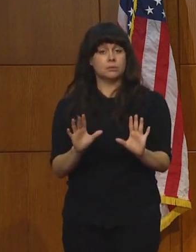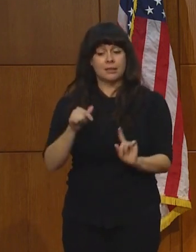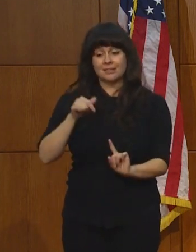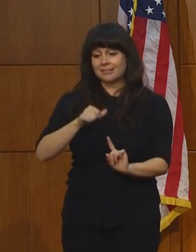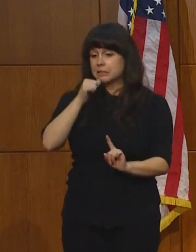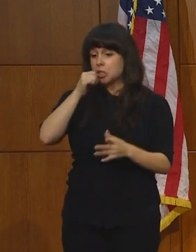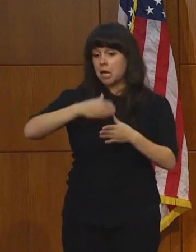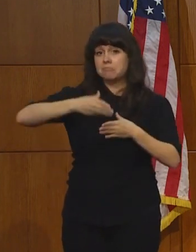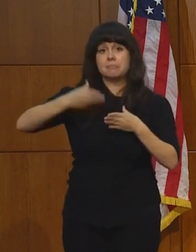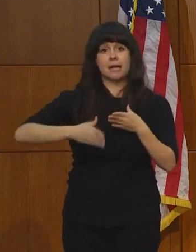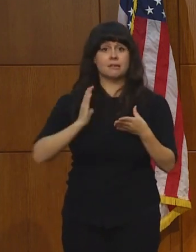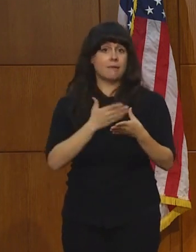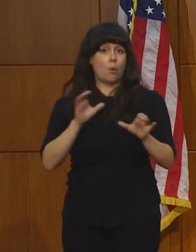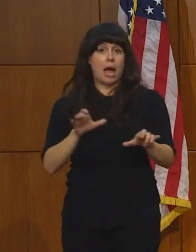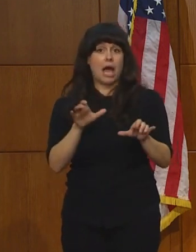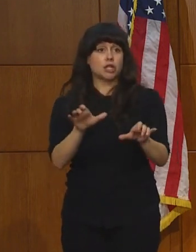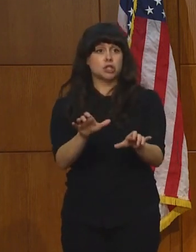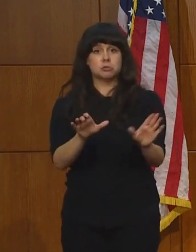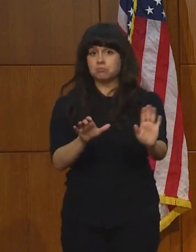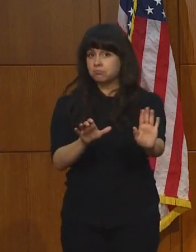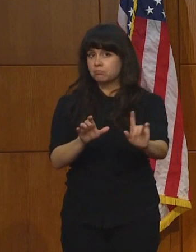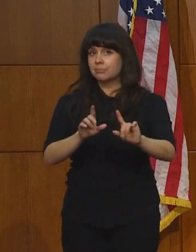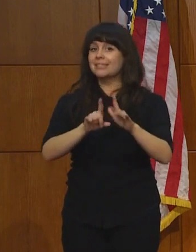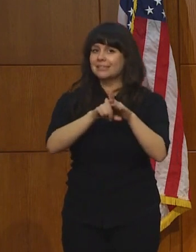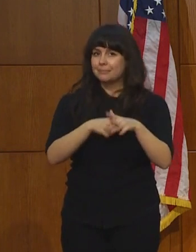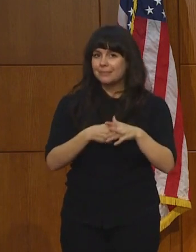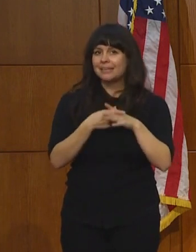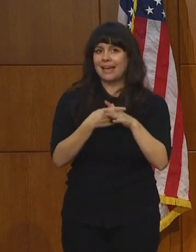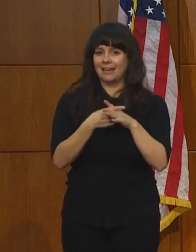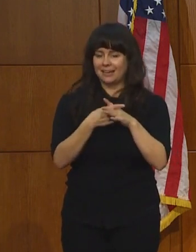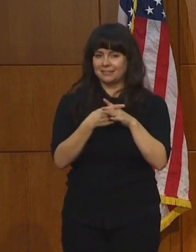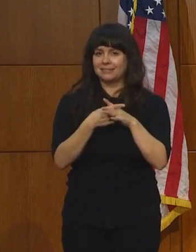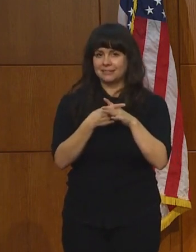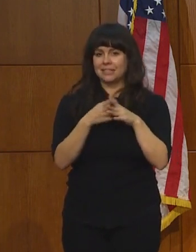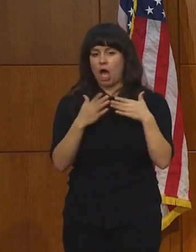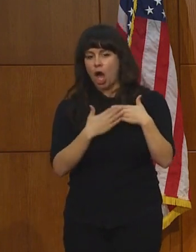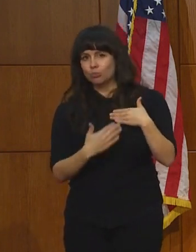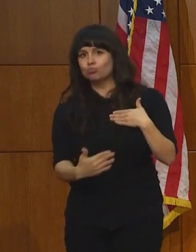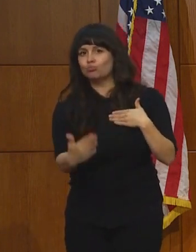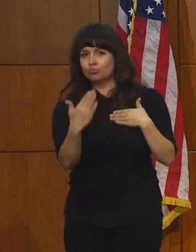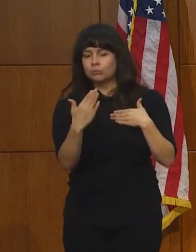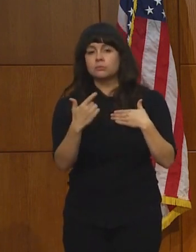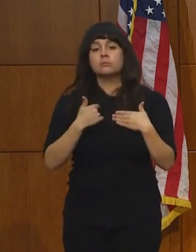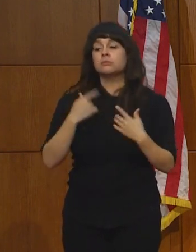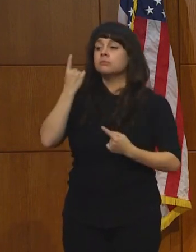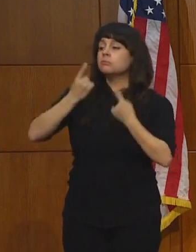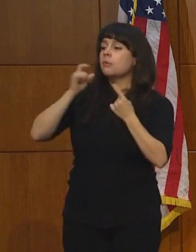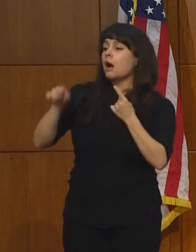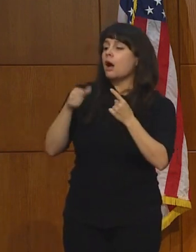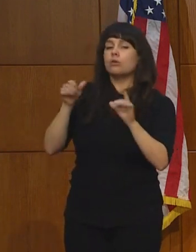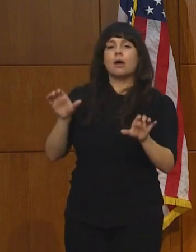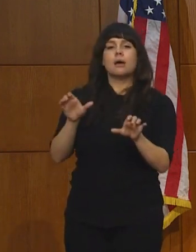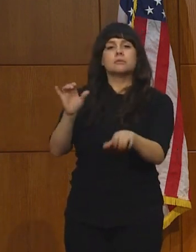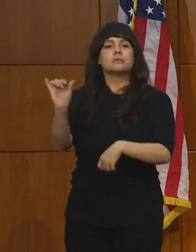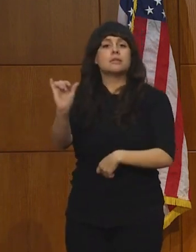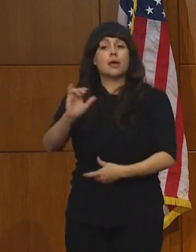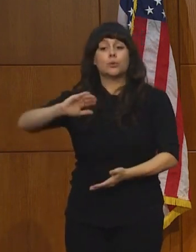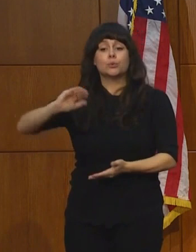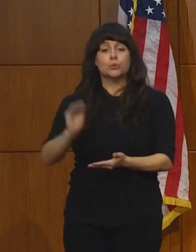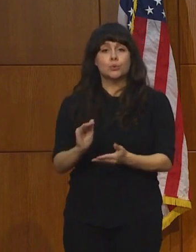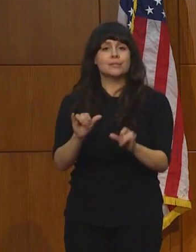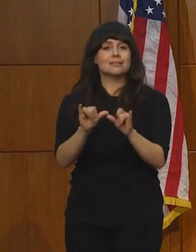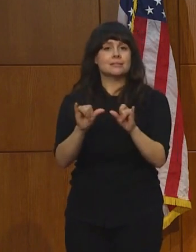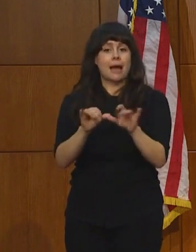the end of the actions we may take, but the beginning. I am considering other actions as needed, such as reduction in the size